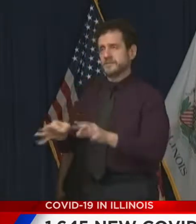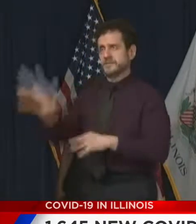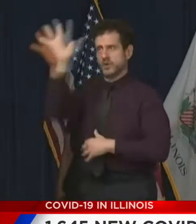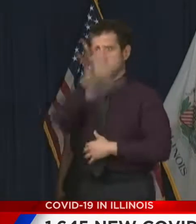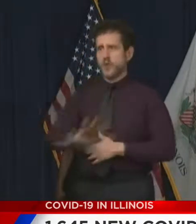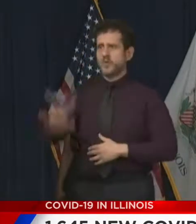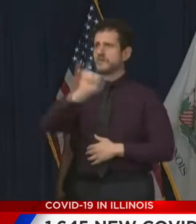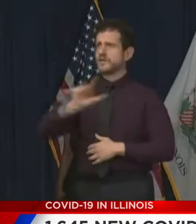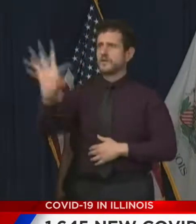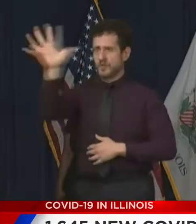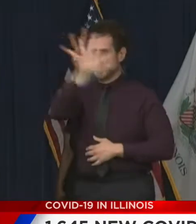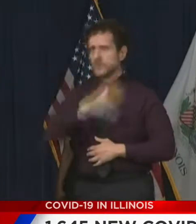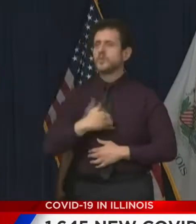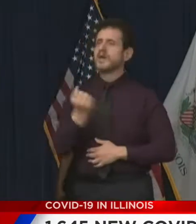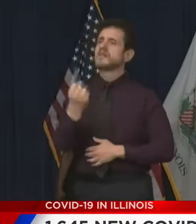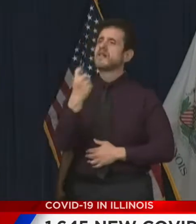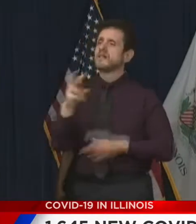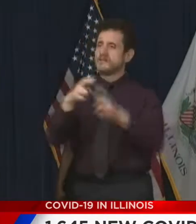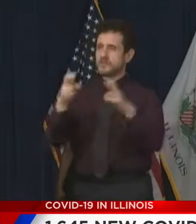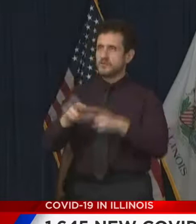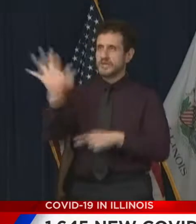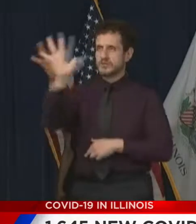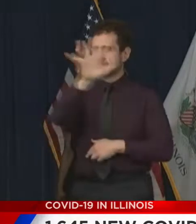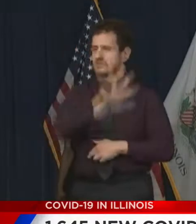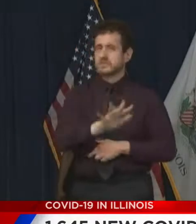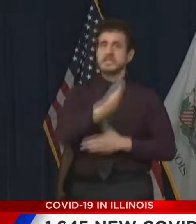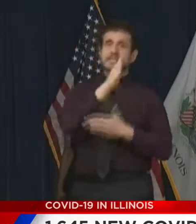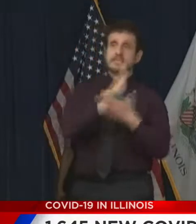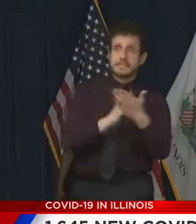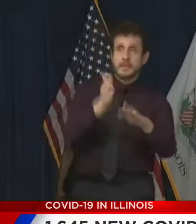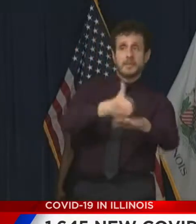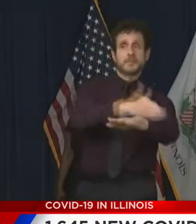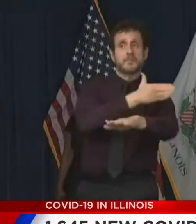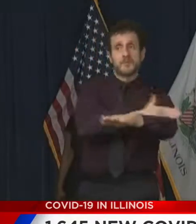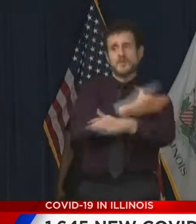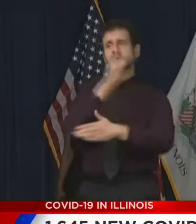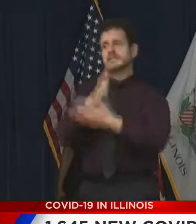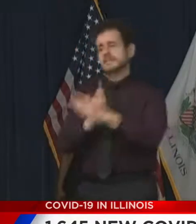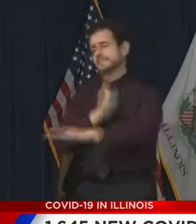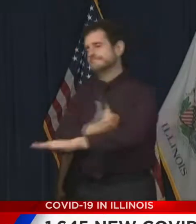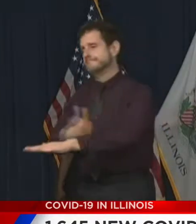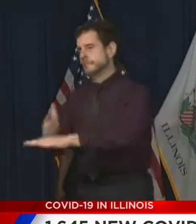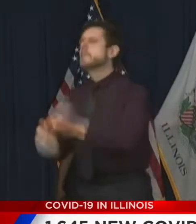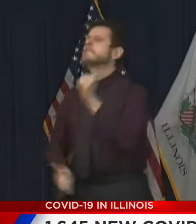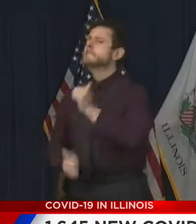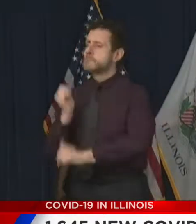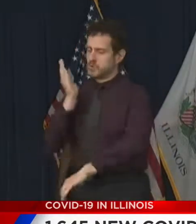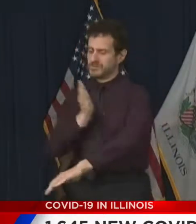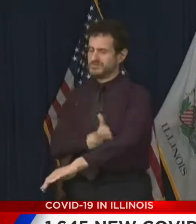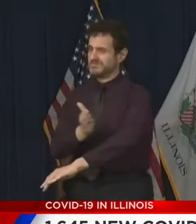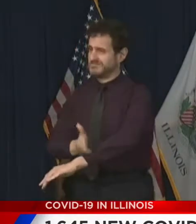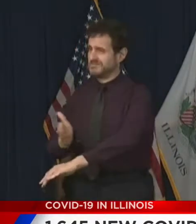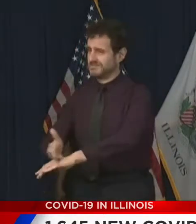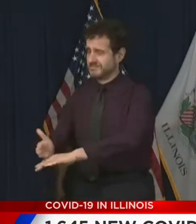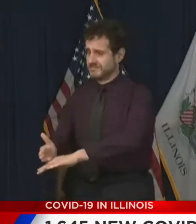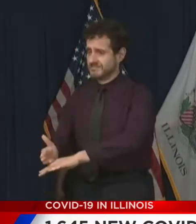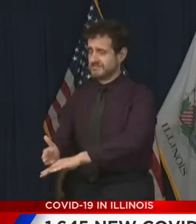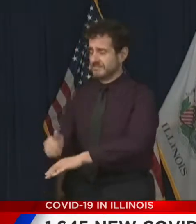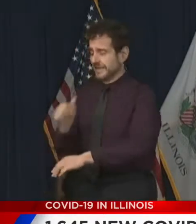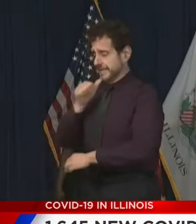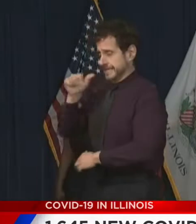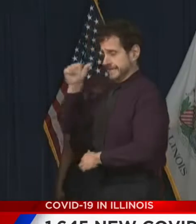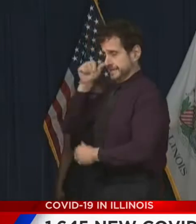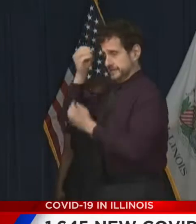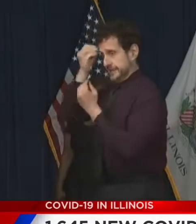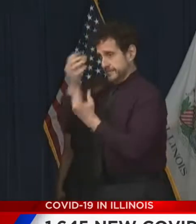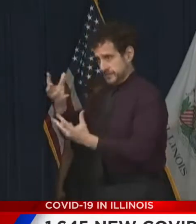regions are trending in different directions, the majority of which are negative. Comparing yesterday's data